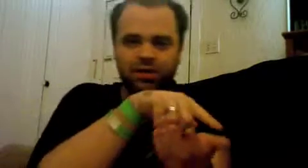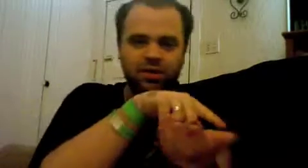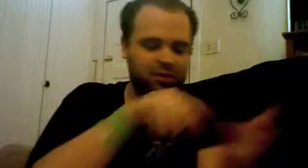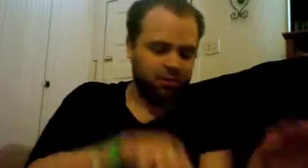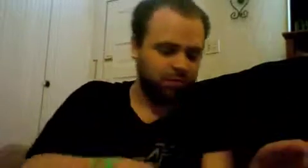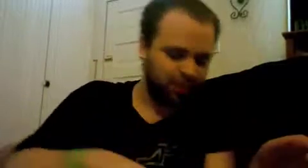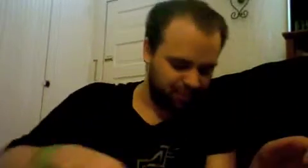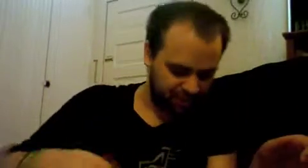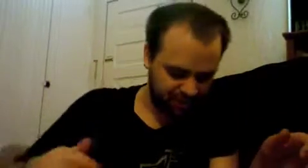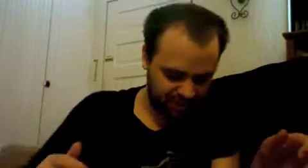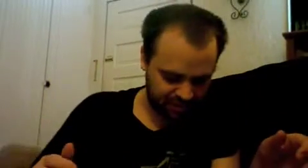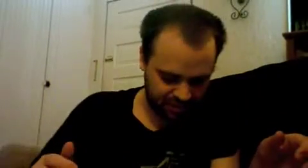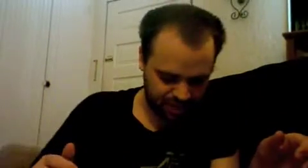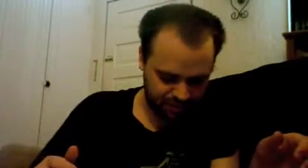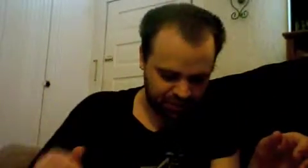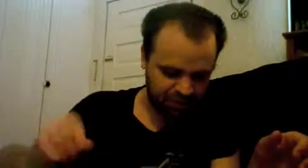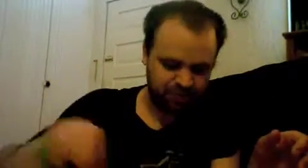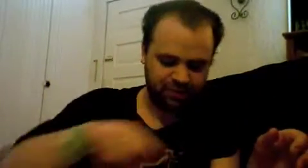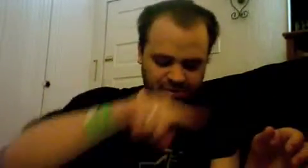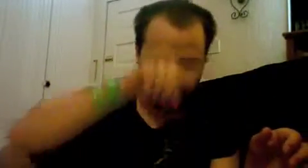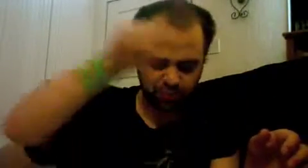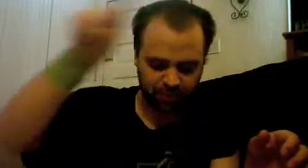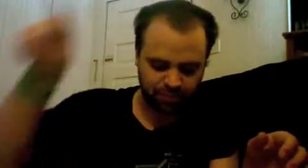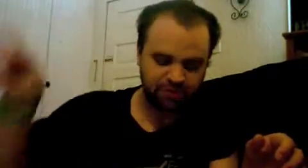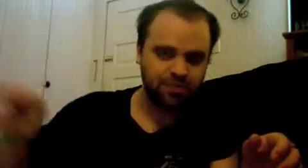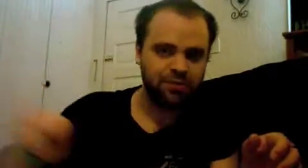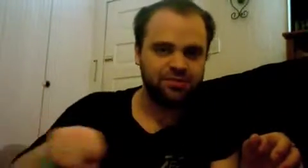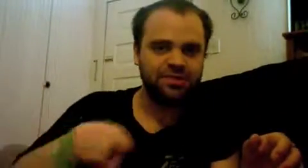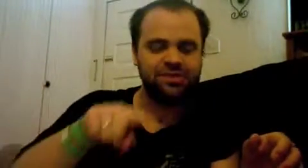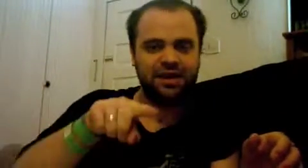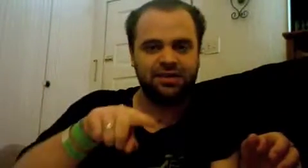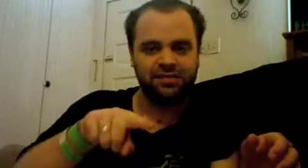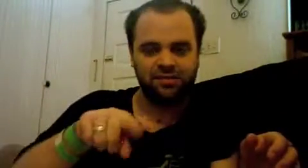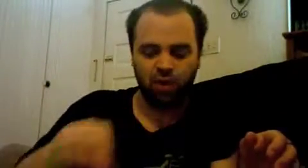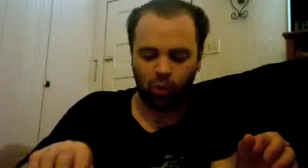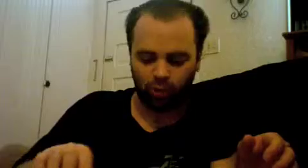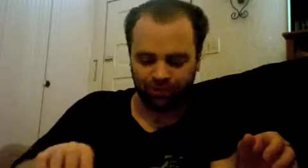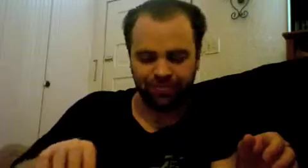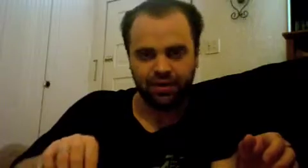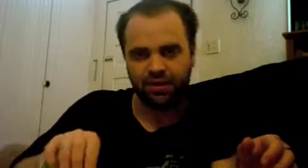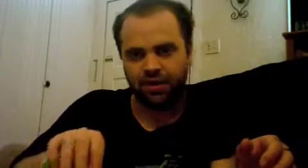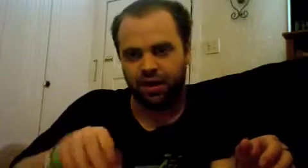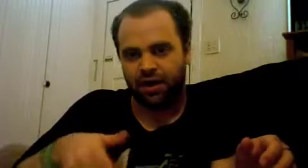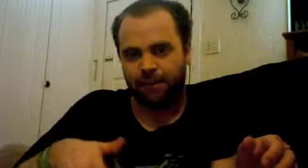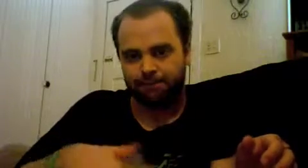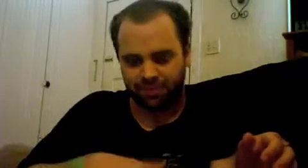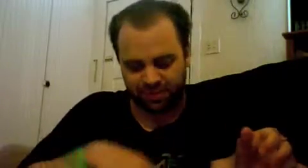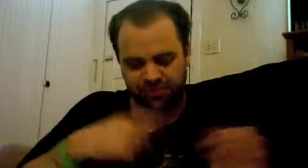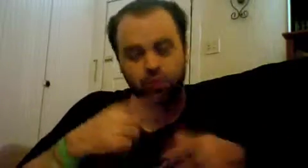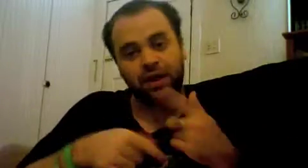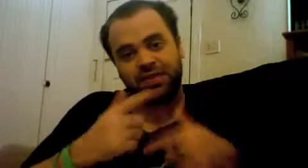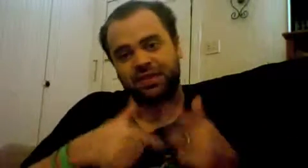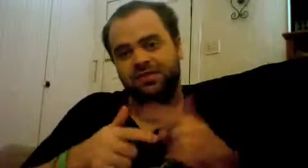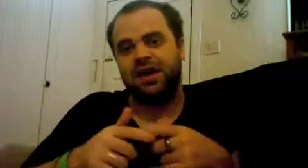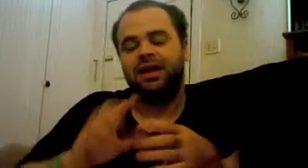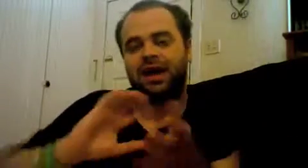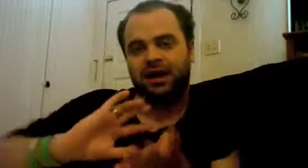you know previously he talks about the circle that presupposes its end as its goal this is what I think he's getting at